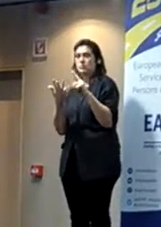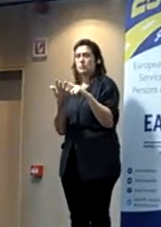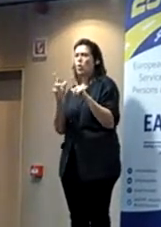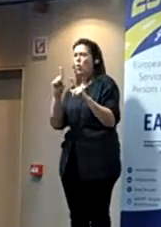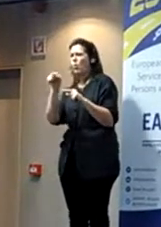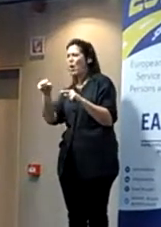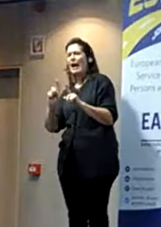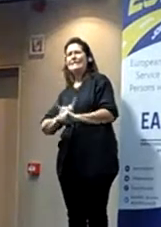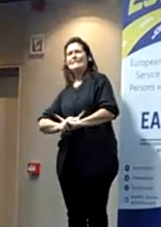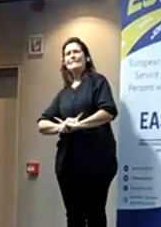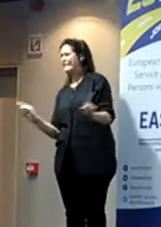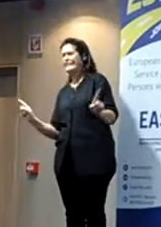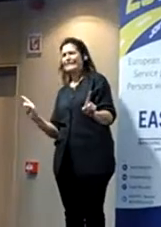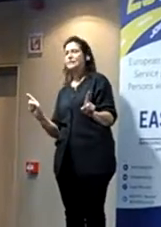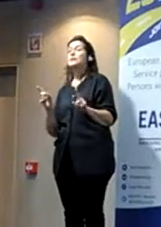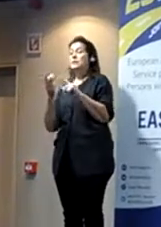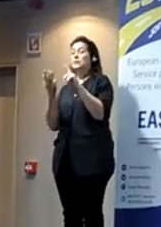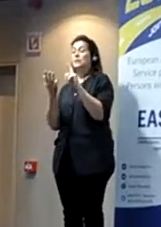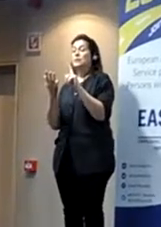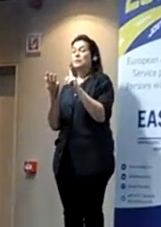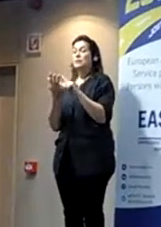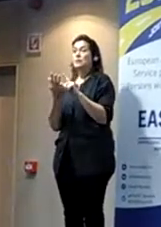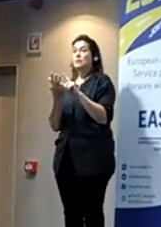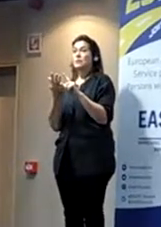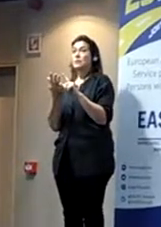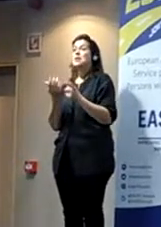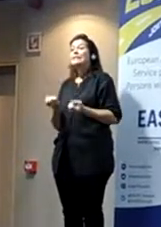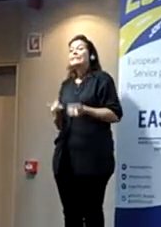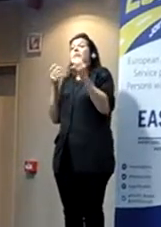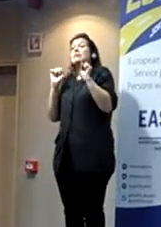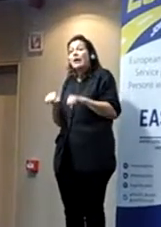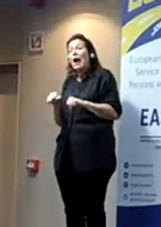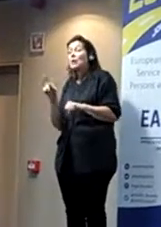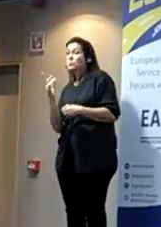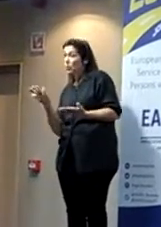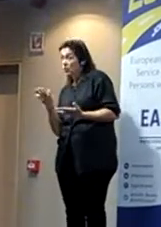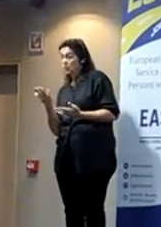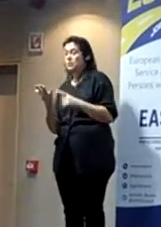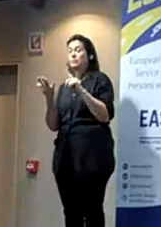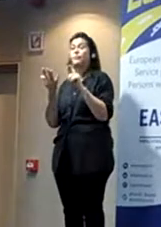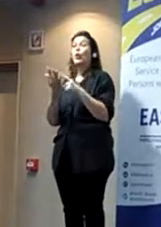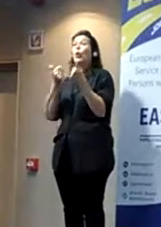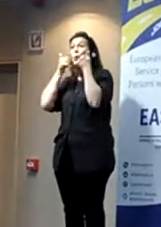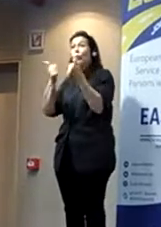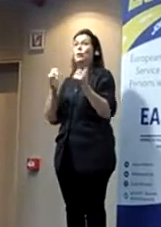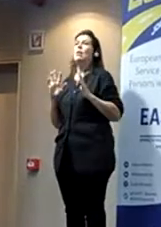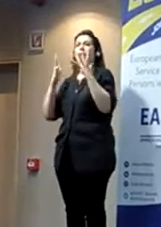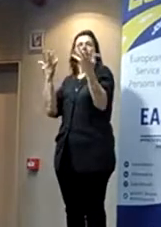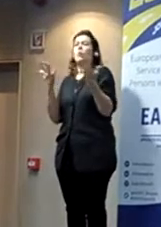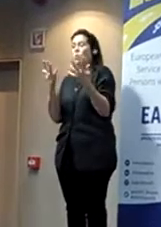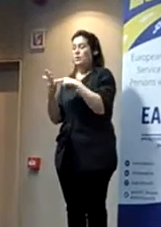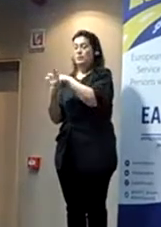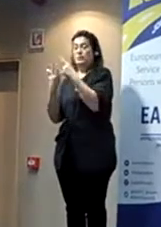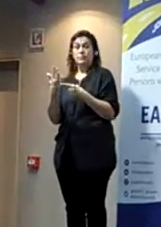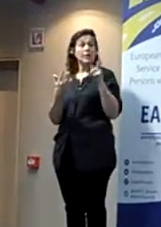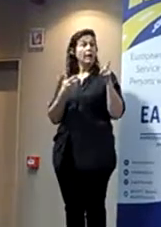and what won't you sacrifice? And what does a good life look like? If you have those five questions at the heart of everything that you do